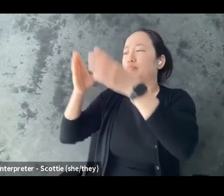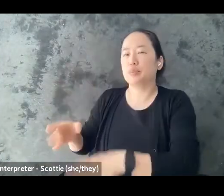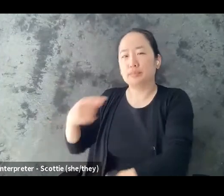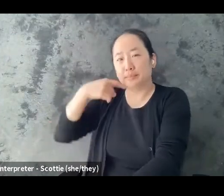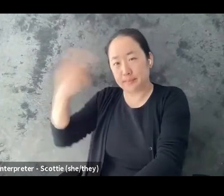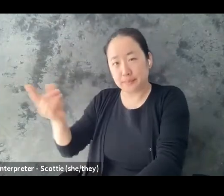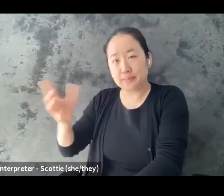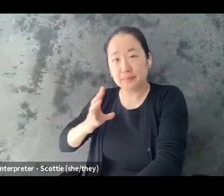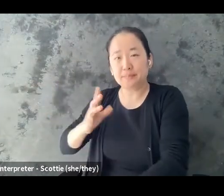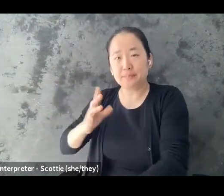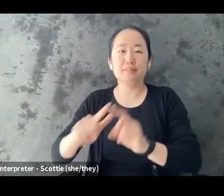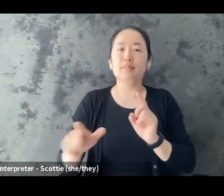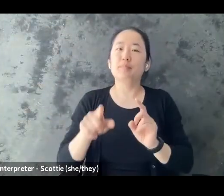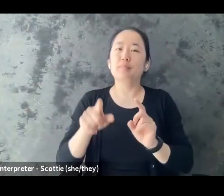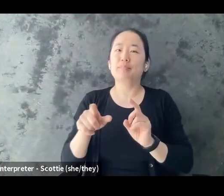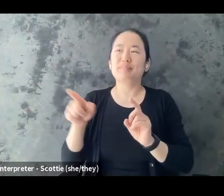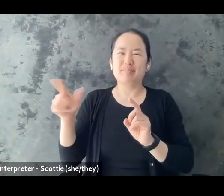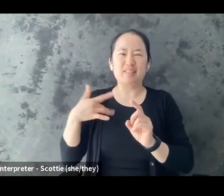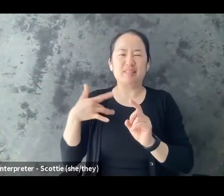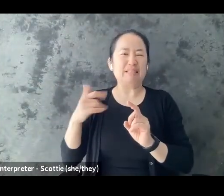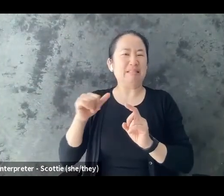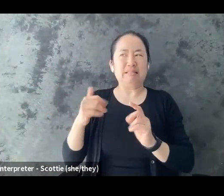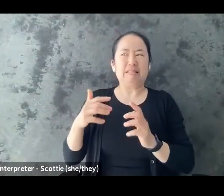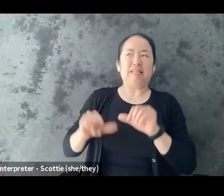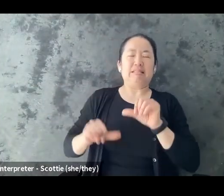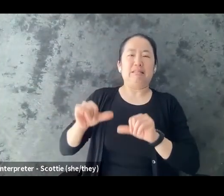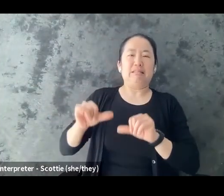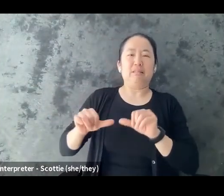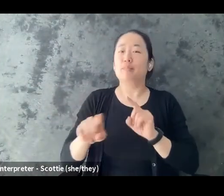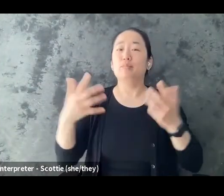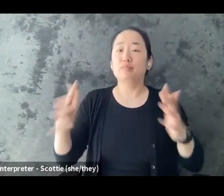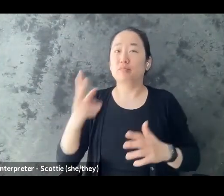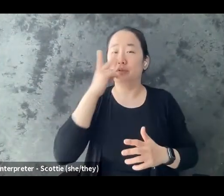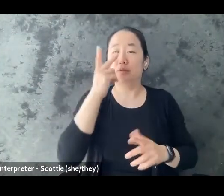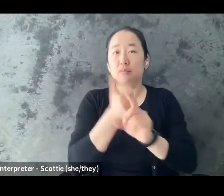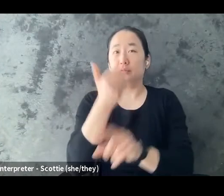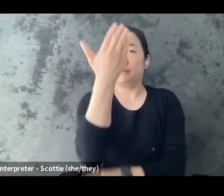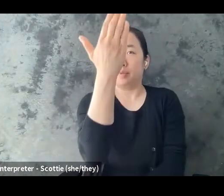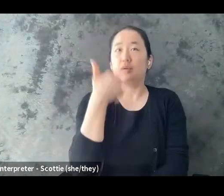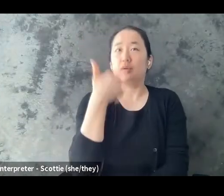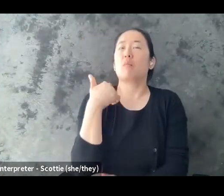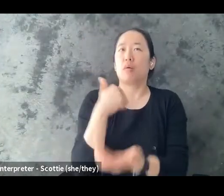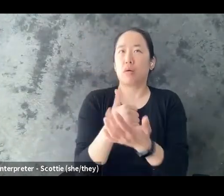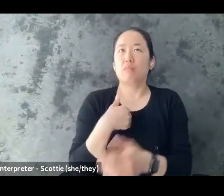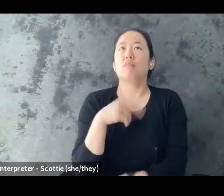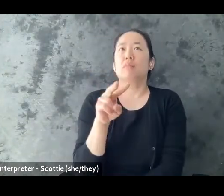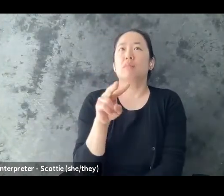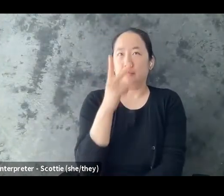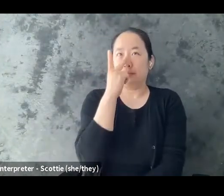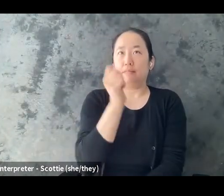familiar um and uncertain of how they're going to respond but that can be supportive maybe even role playing with a